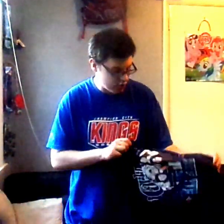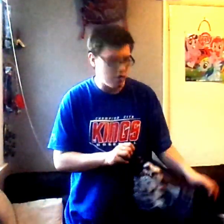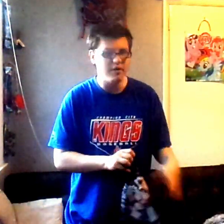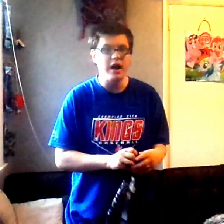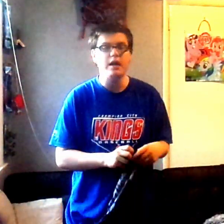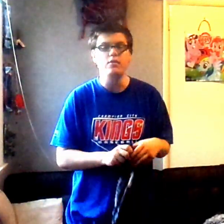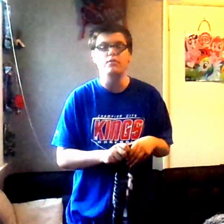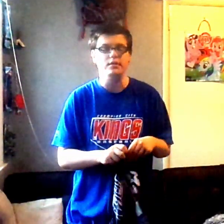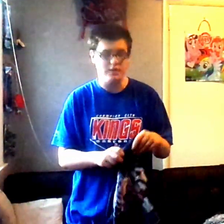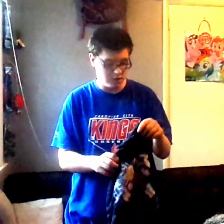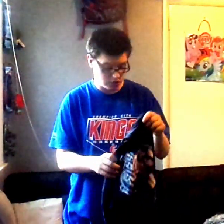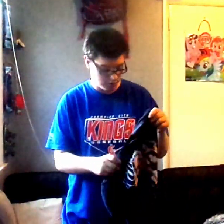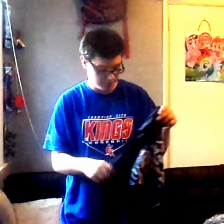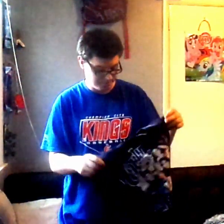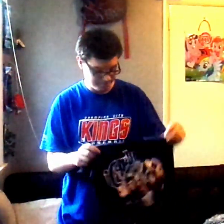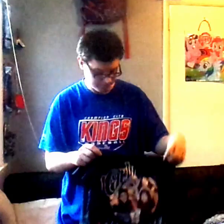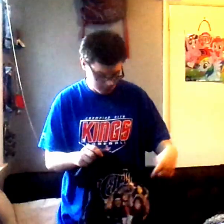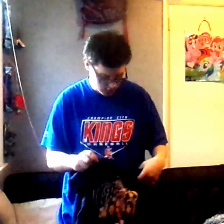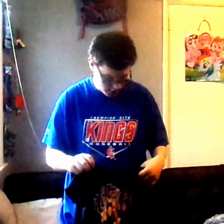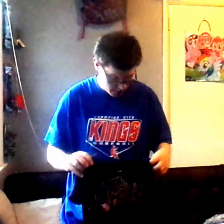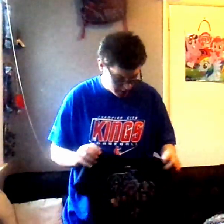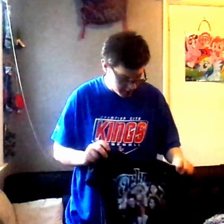iCarly t-shirt right here.